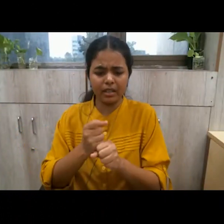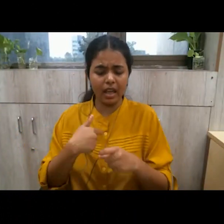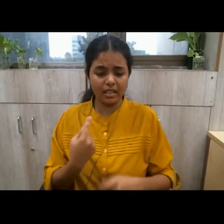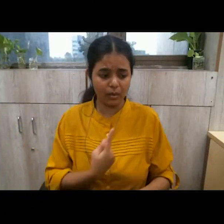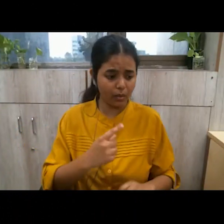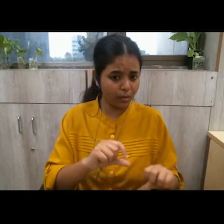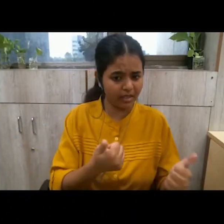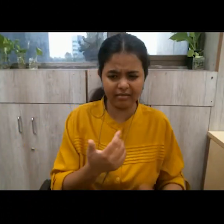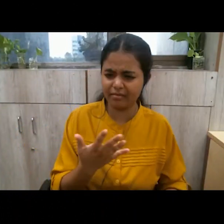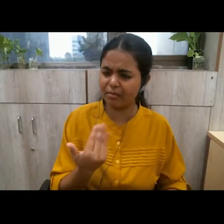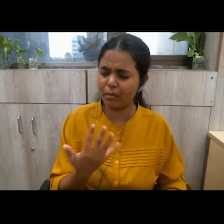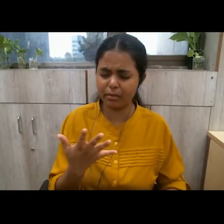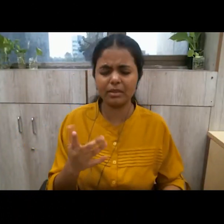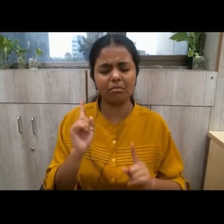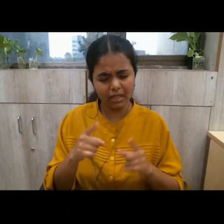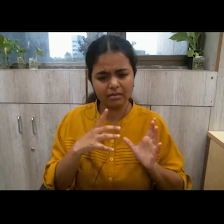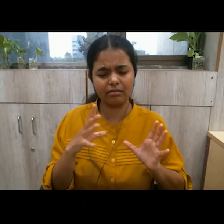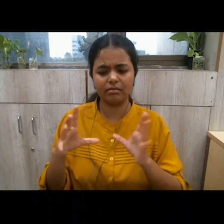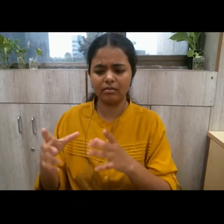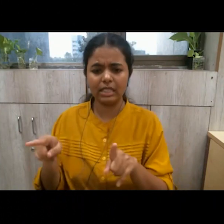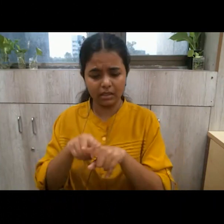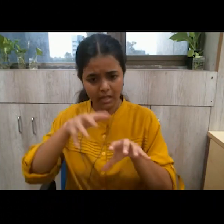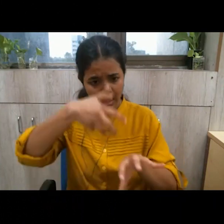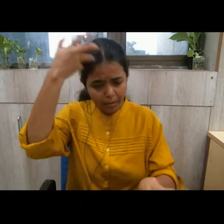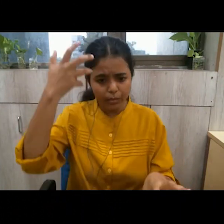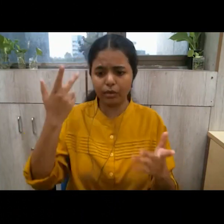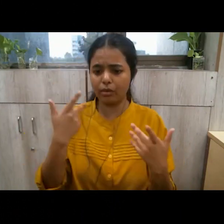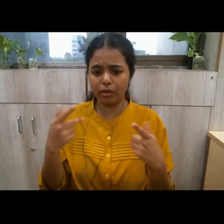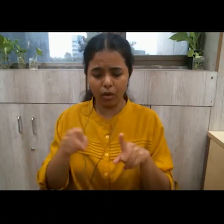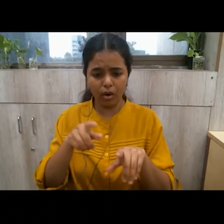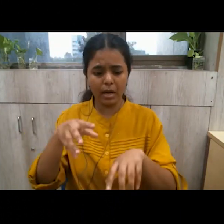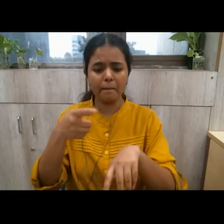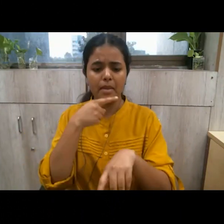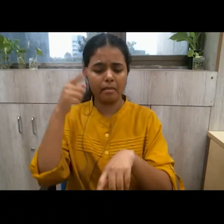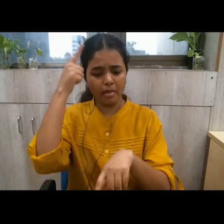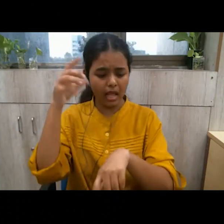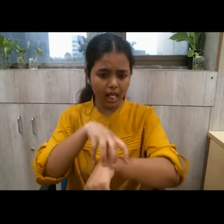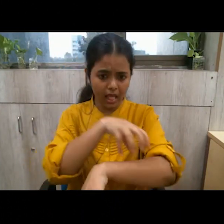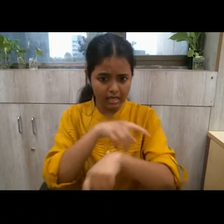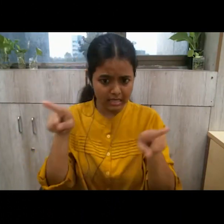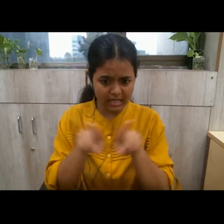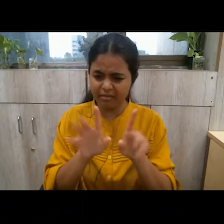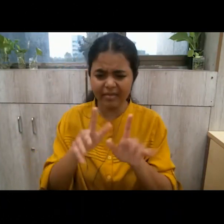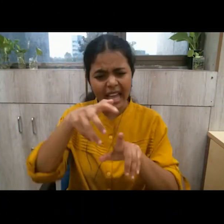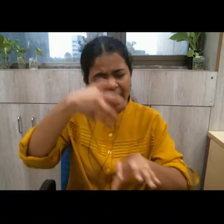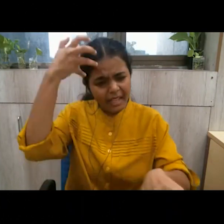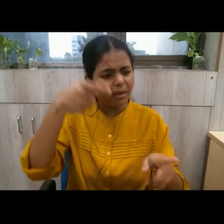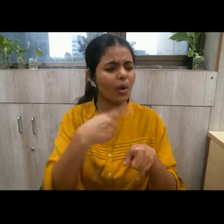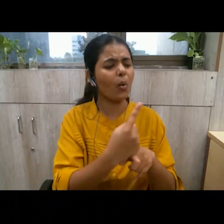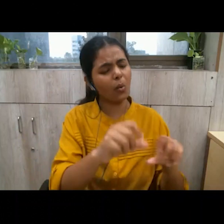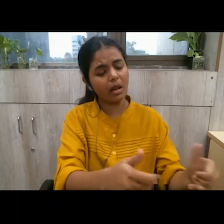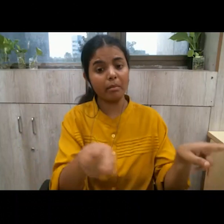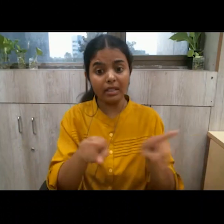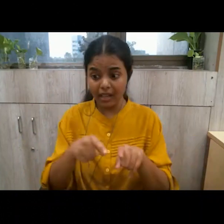we are not solitary we are not like a tiger or a leopard we need people we need people